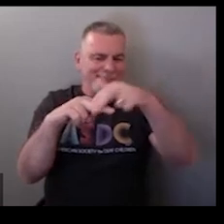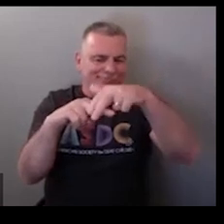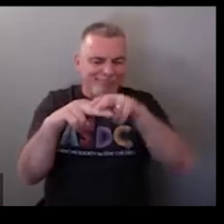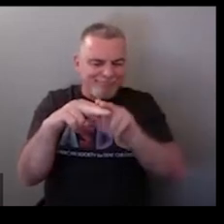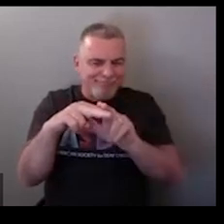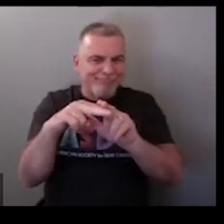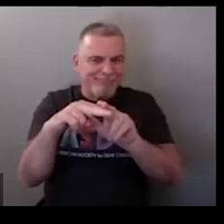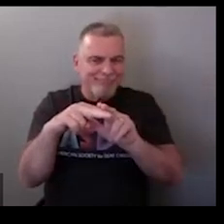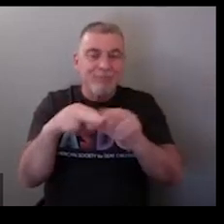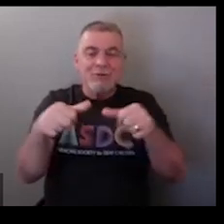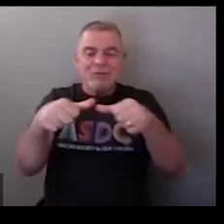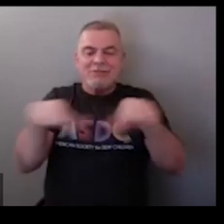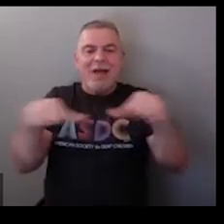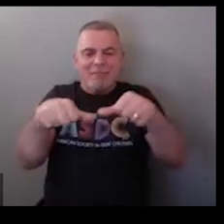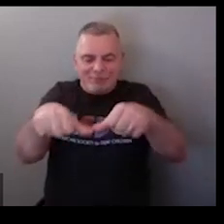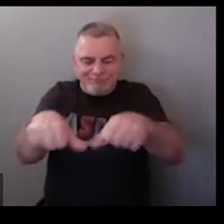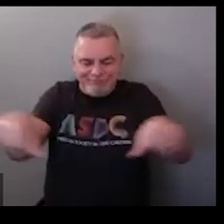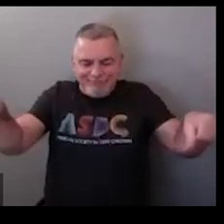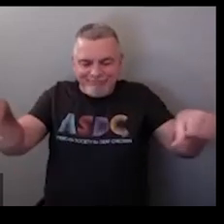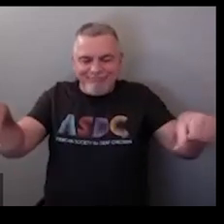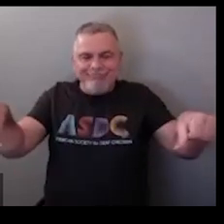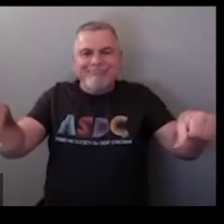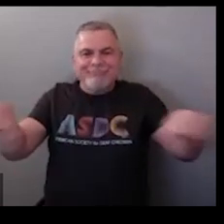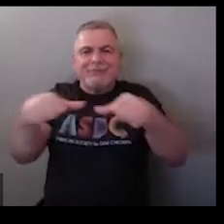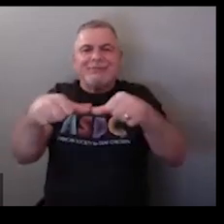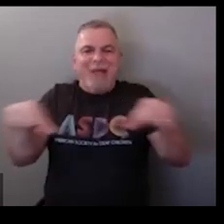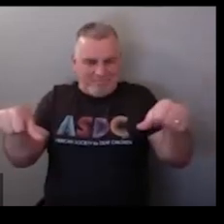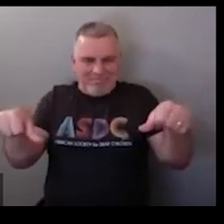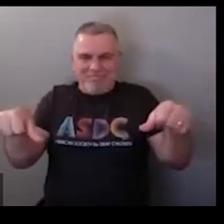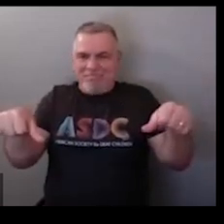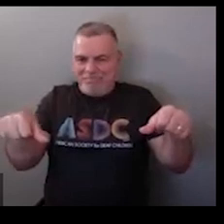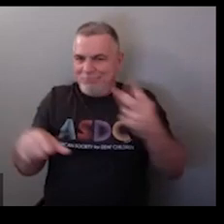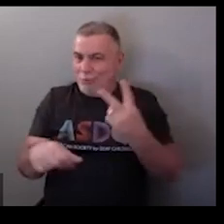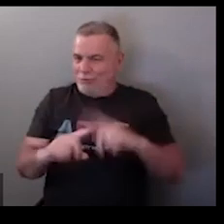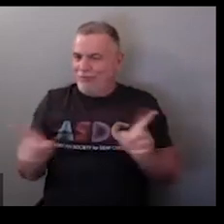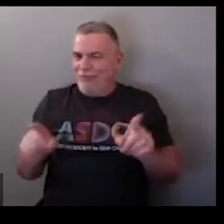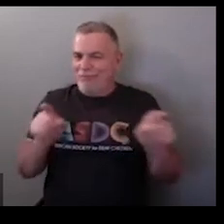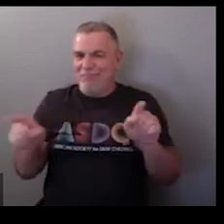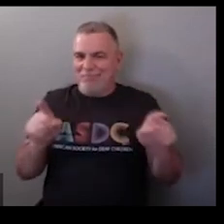fingers that's band-aid okay you can also do this for tape with your thumbs